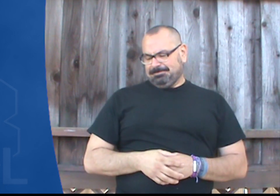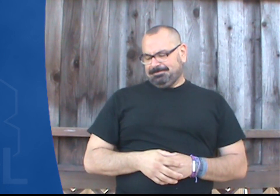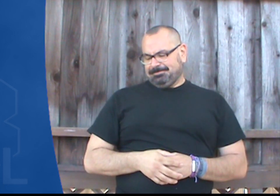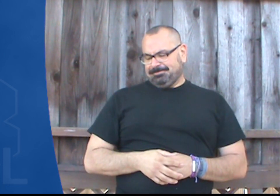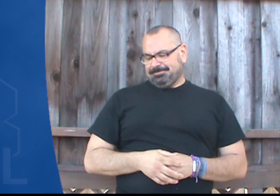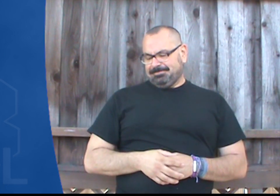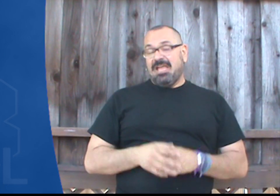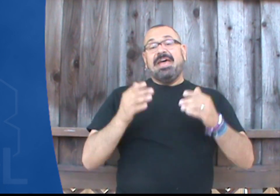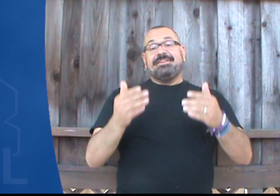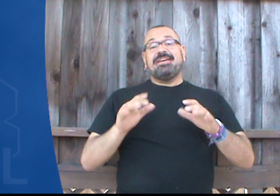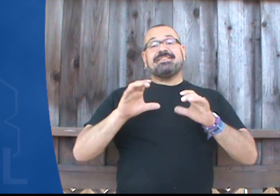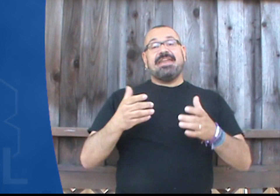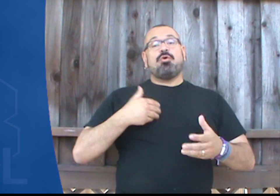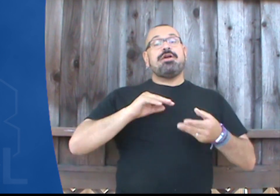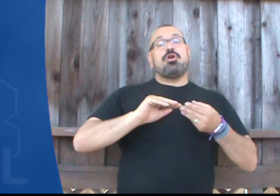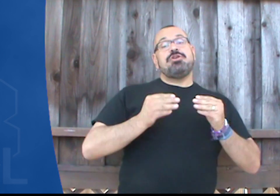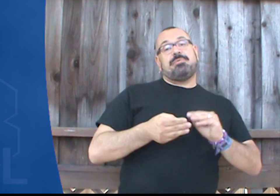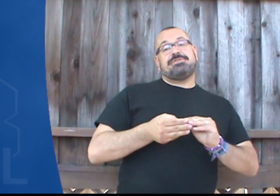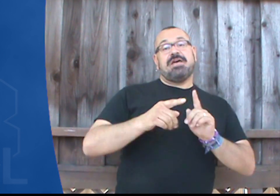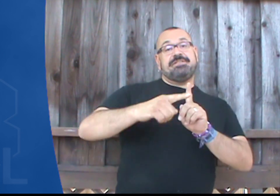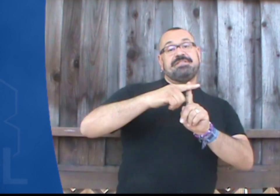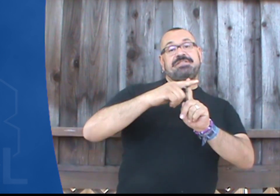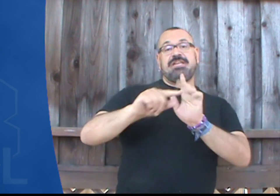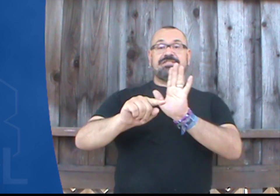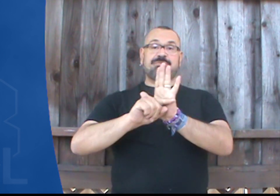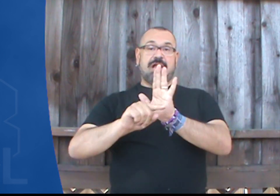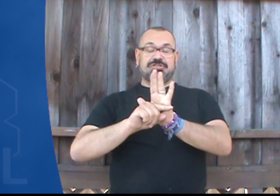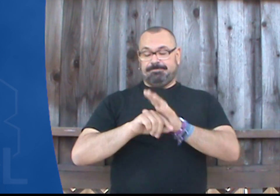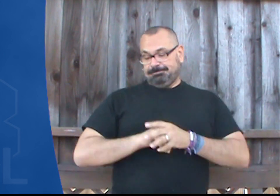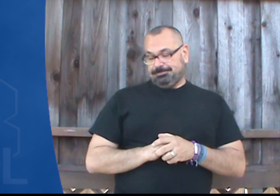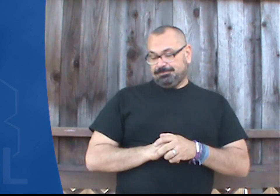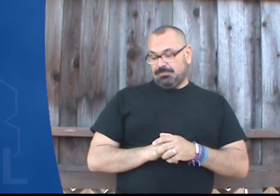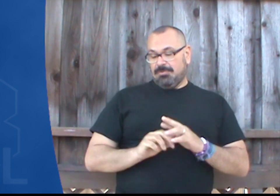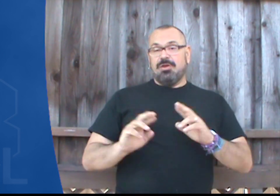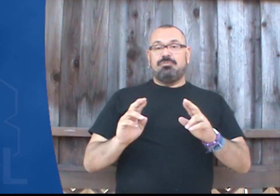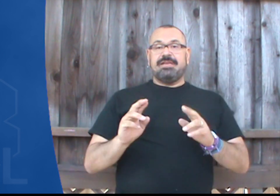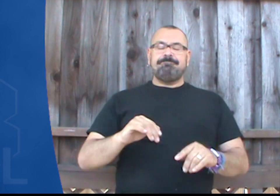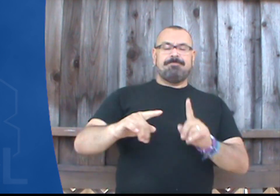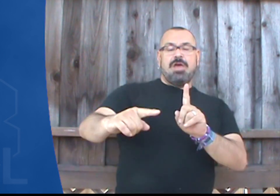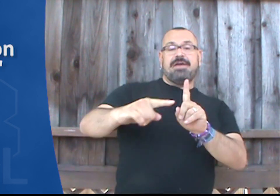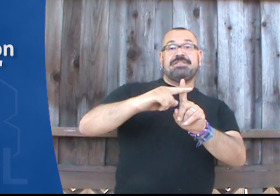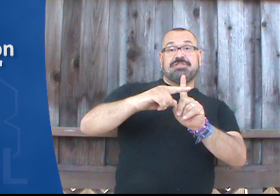Sick. Next category are numbers. Addition and subtraction. Ready? Addition.